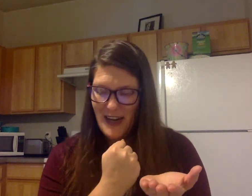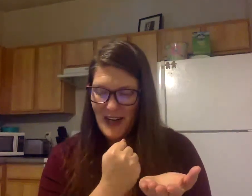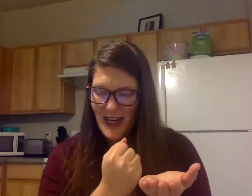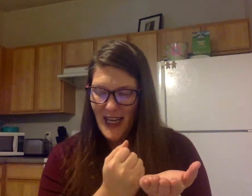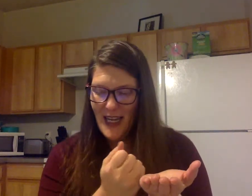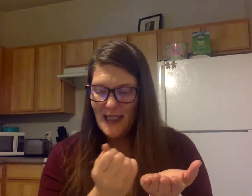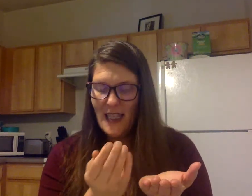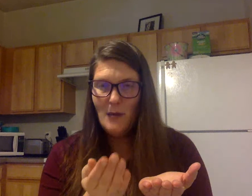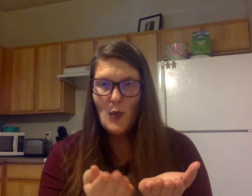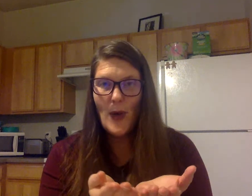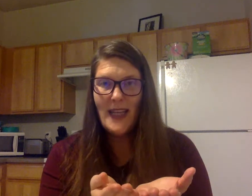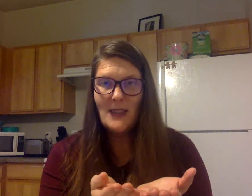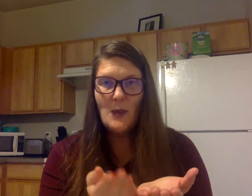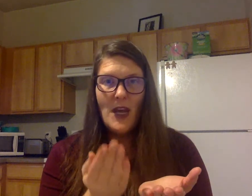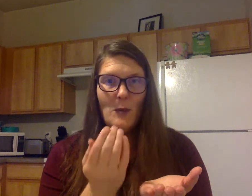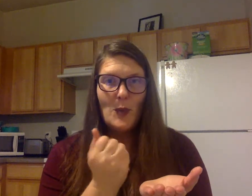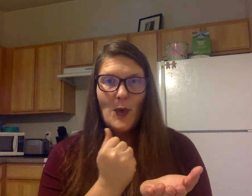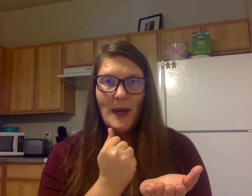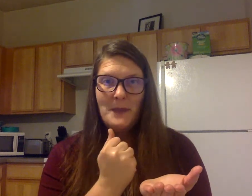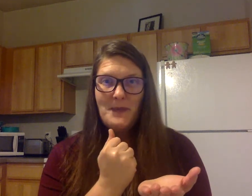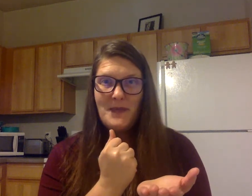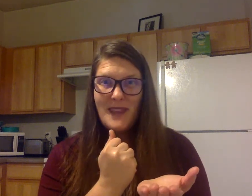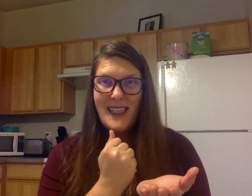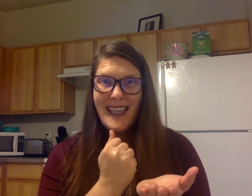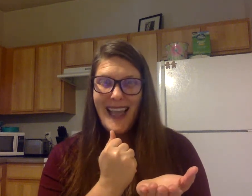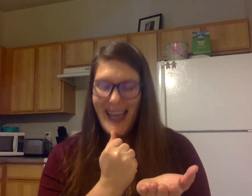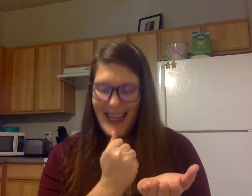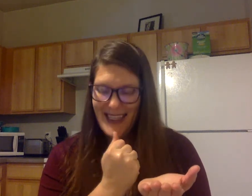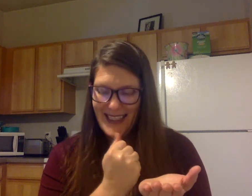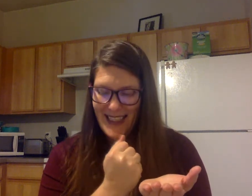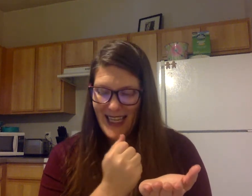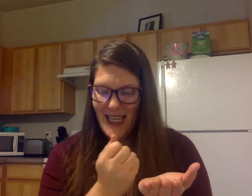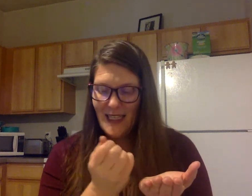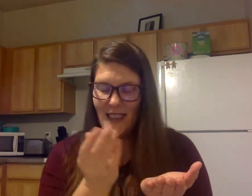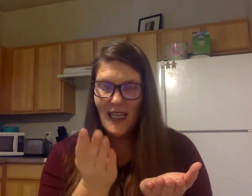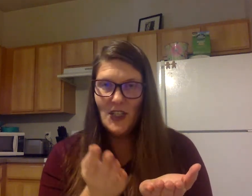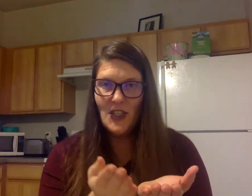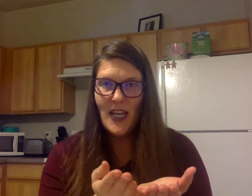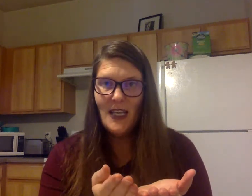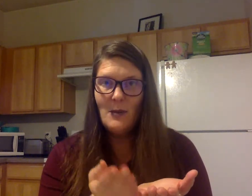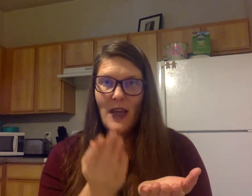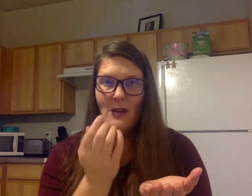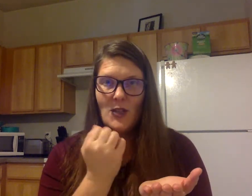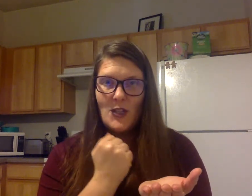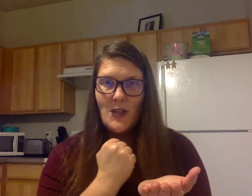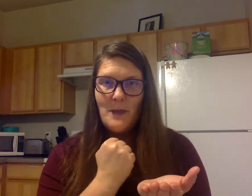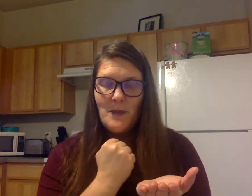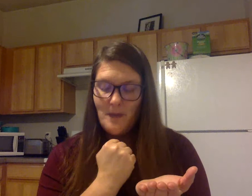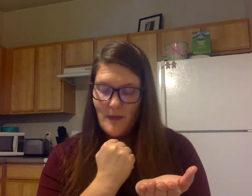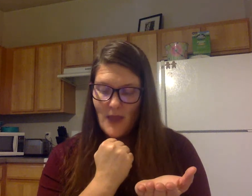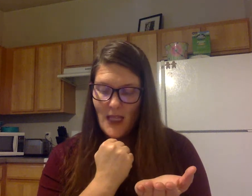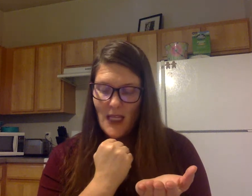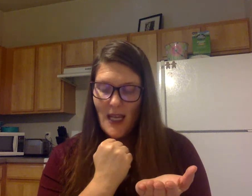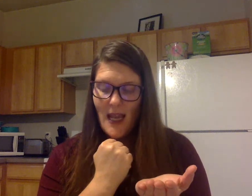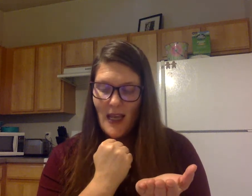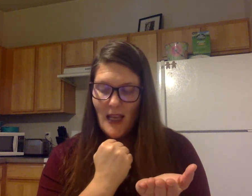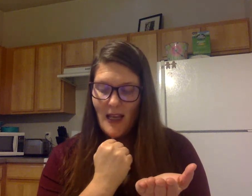air. Say brace without br, ace. Say shade without sh, aid.